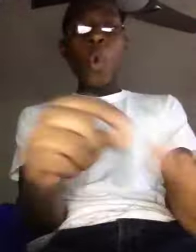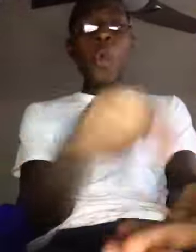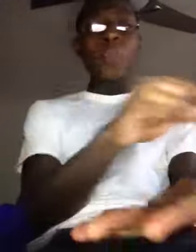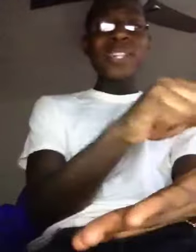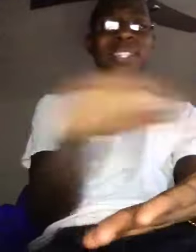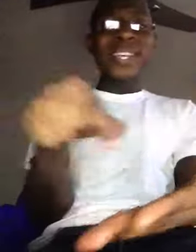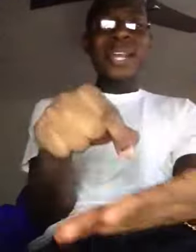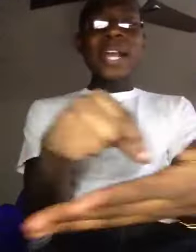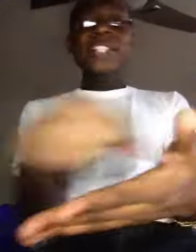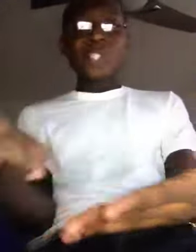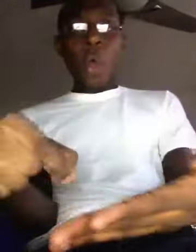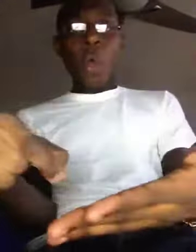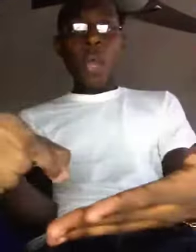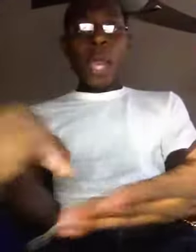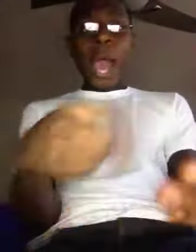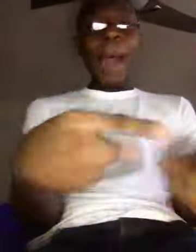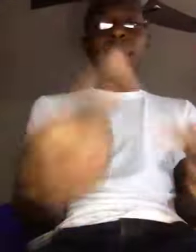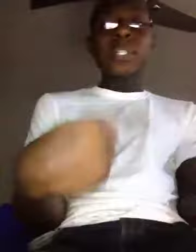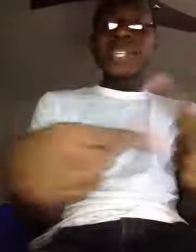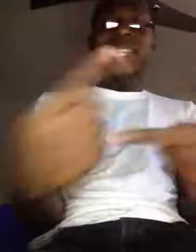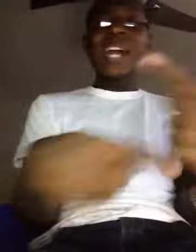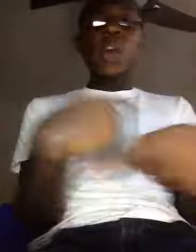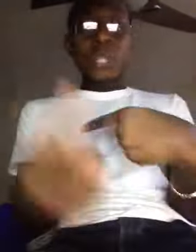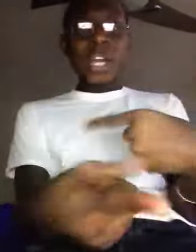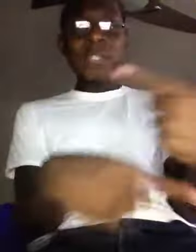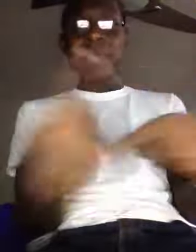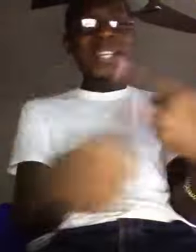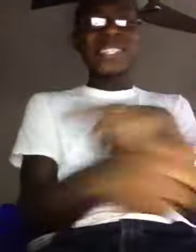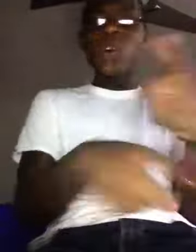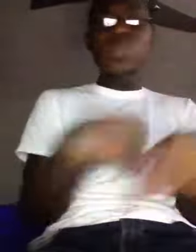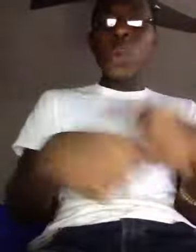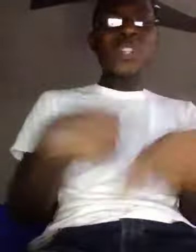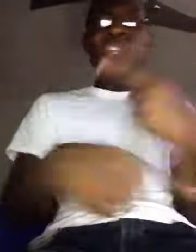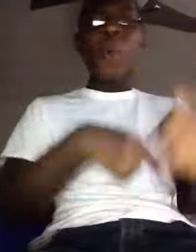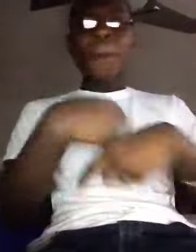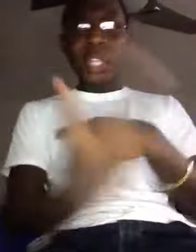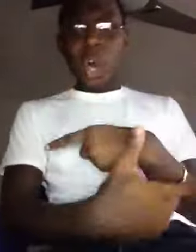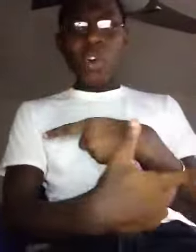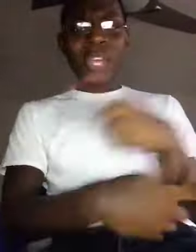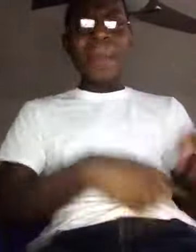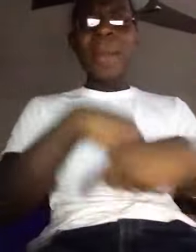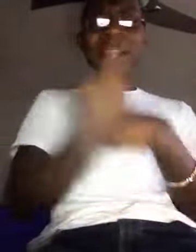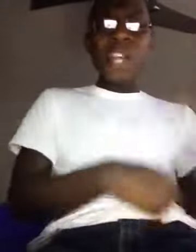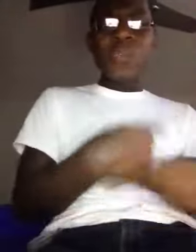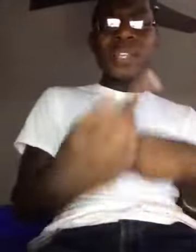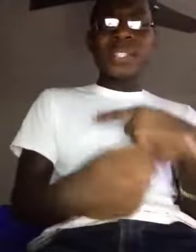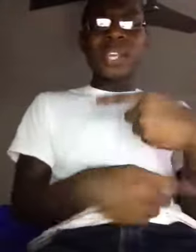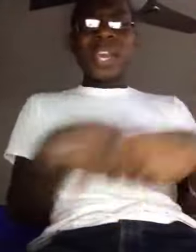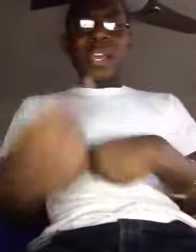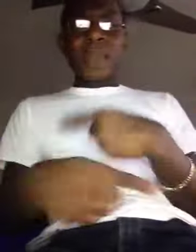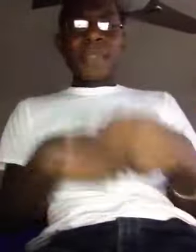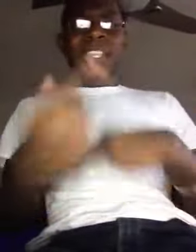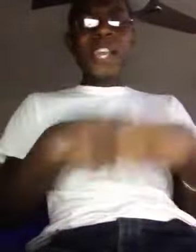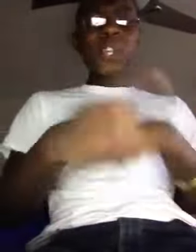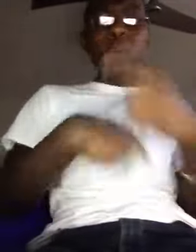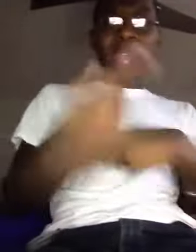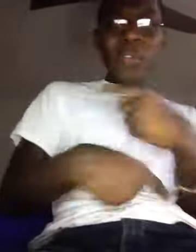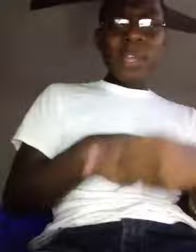or a written song, I'm not gonna cuss, because those words don't belong in my lyrics, can you hear it,